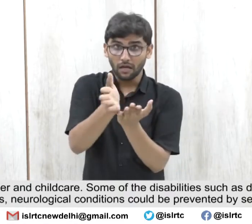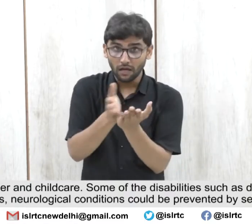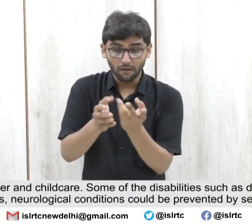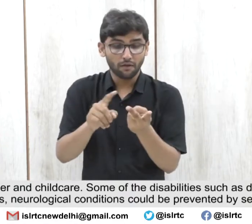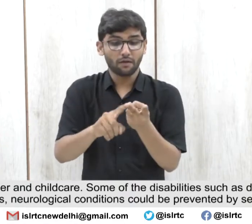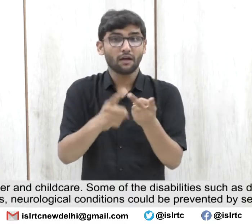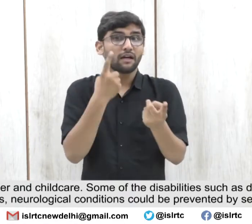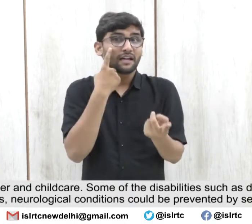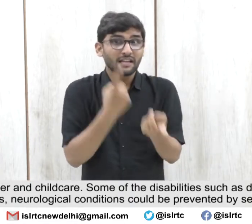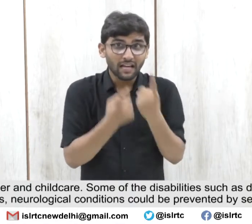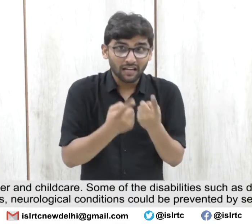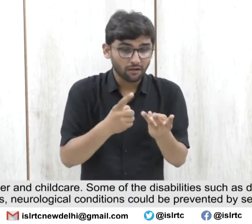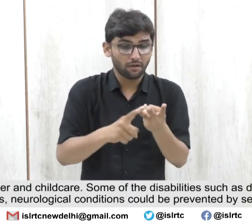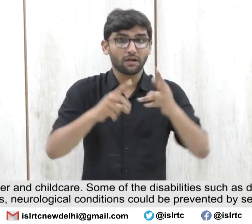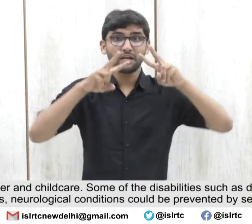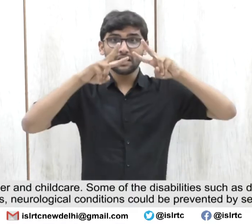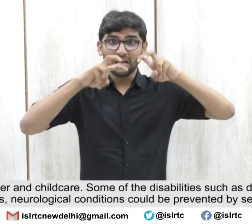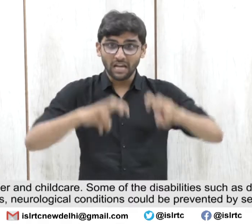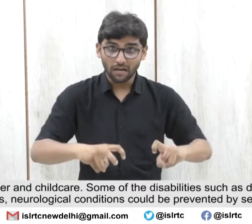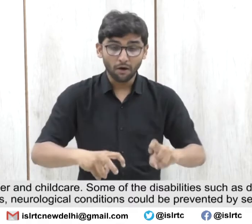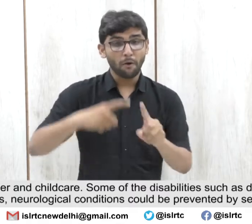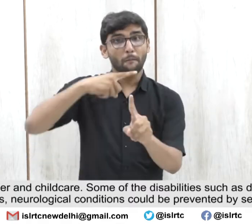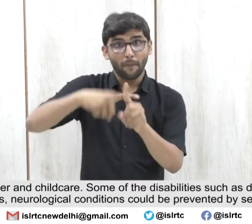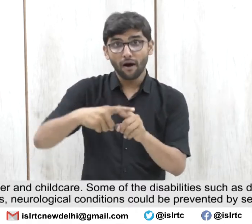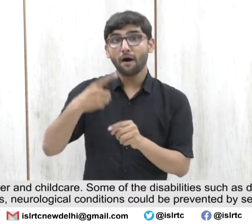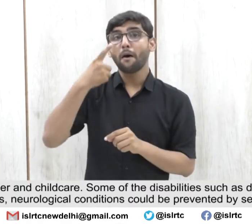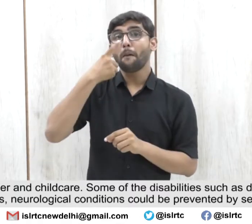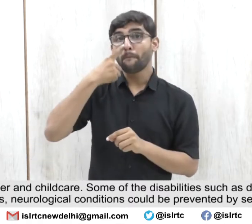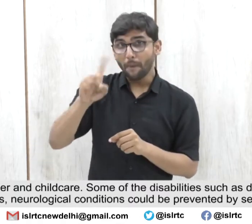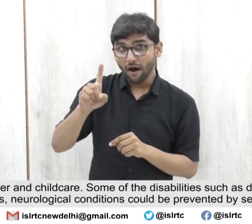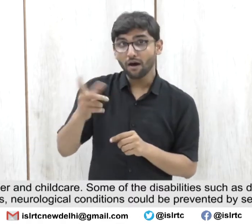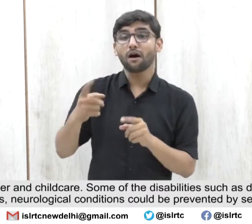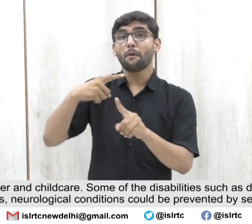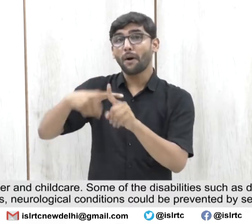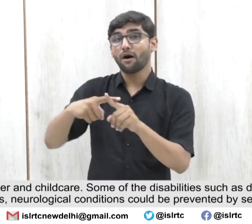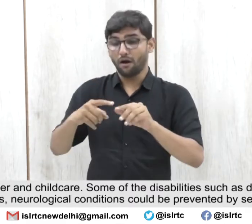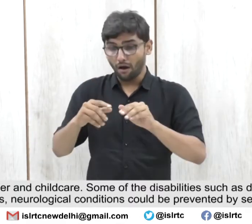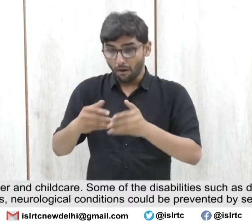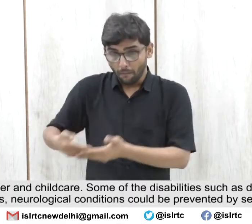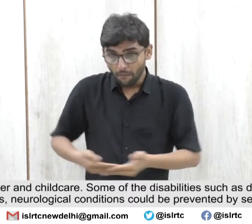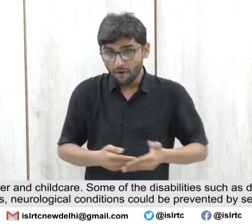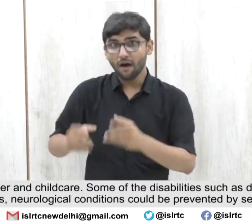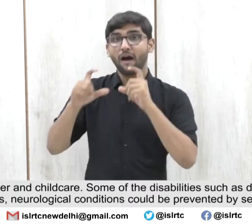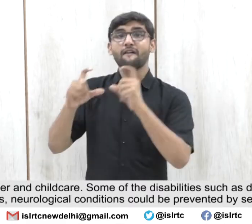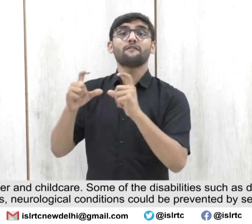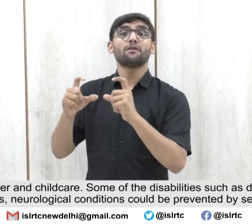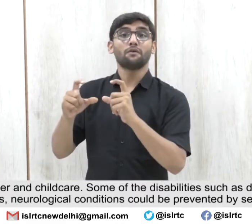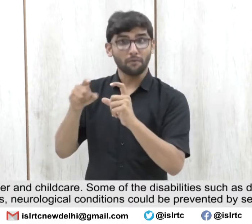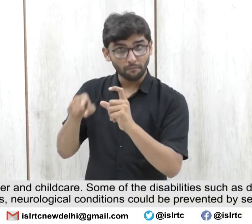measures, investigation, research and mother and child care.